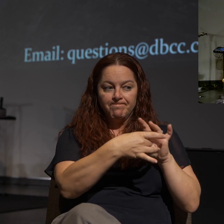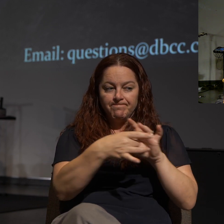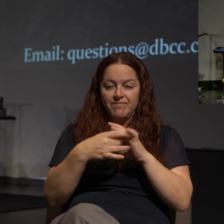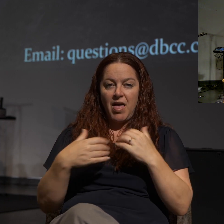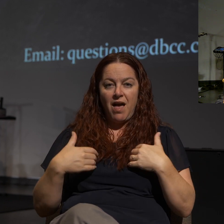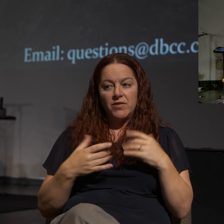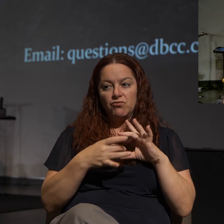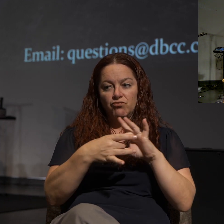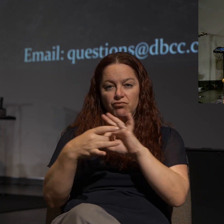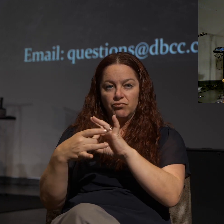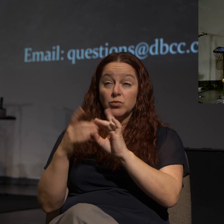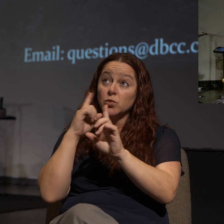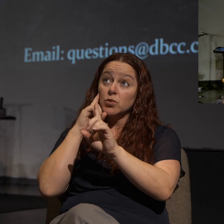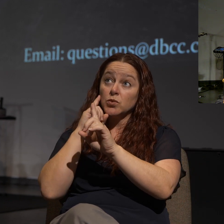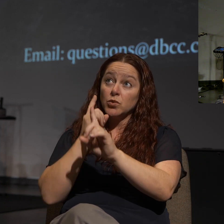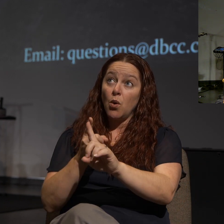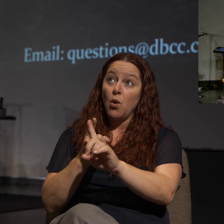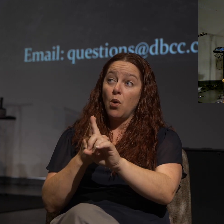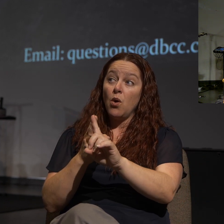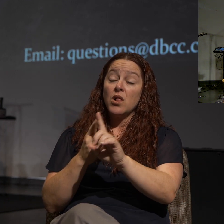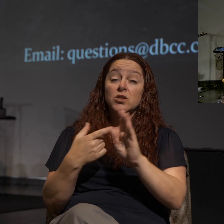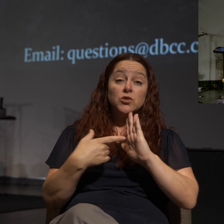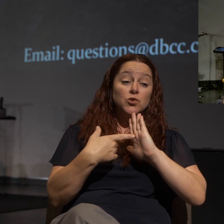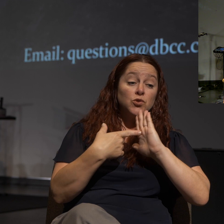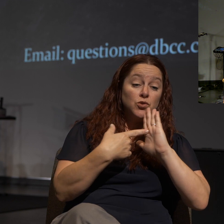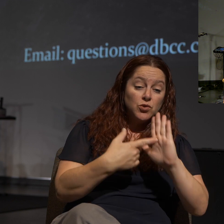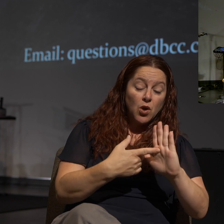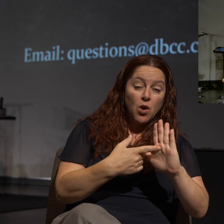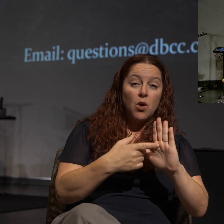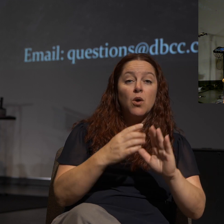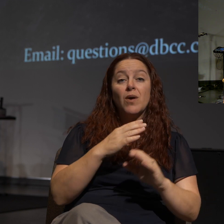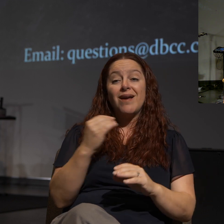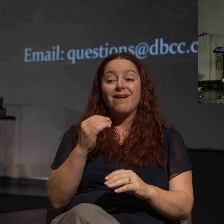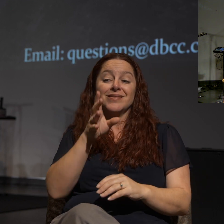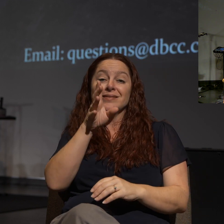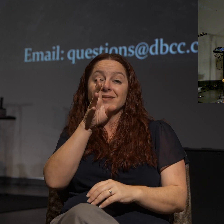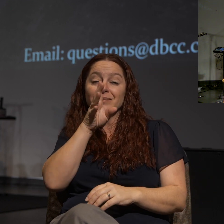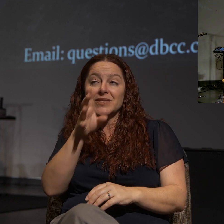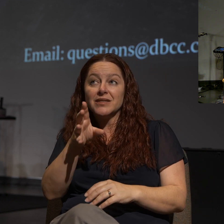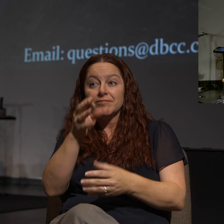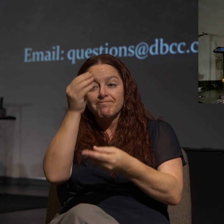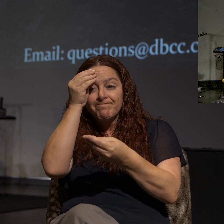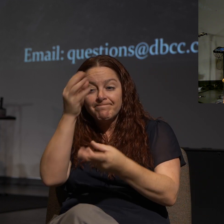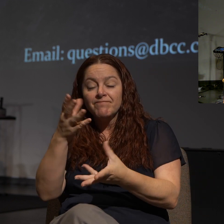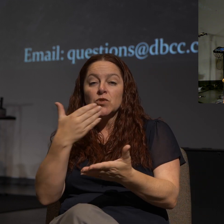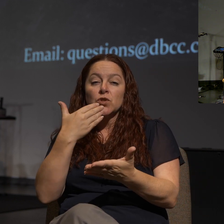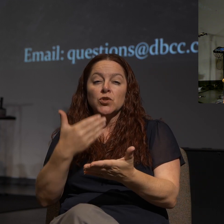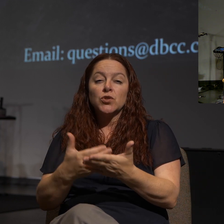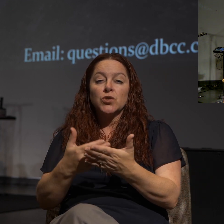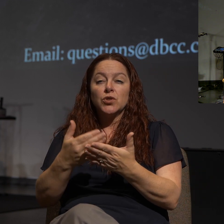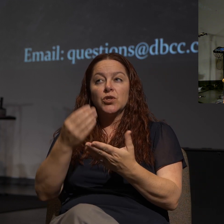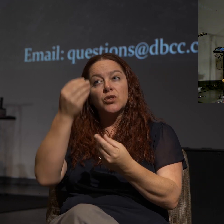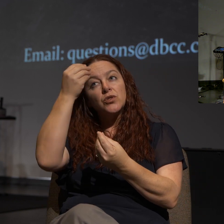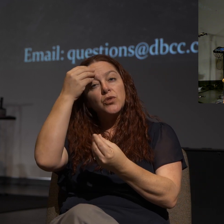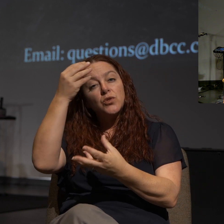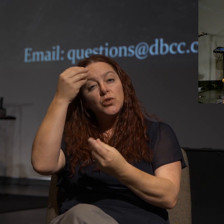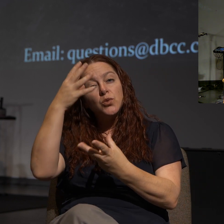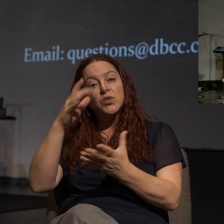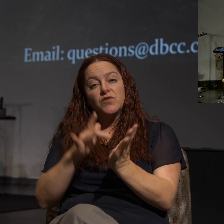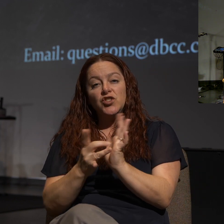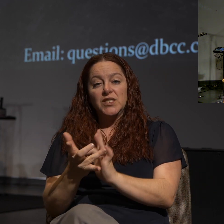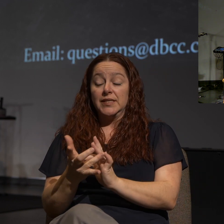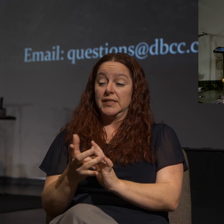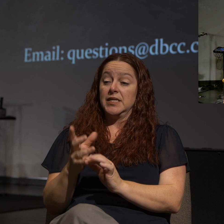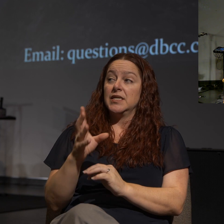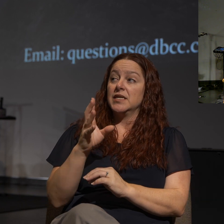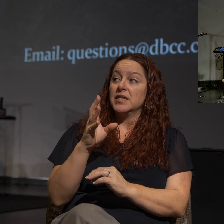And our goal is to both show and speak the good news of Jesus. The speaking of the good news